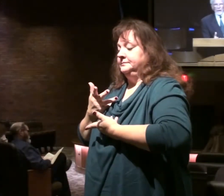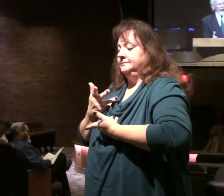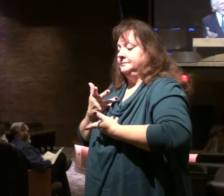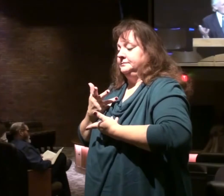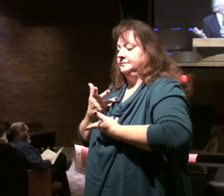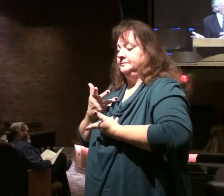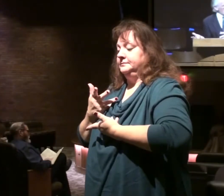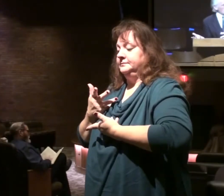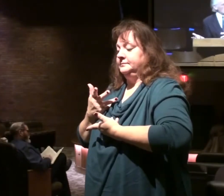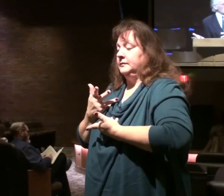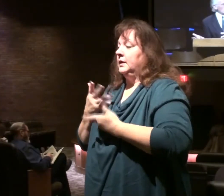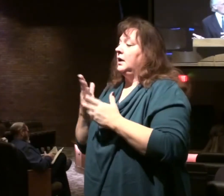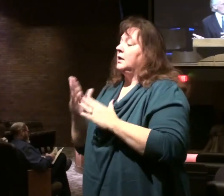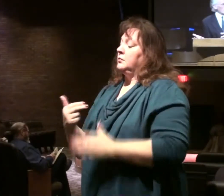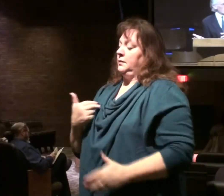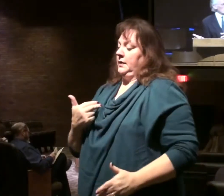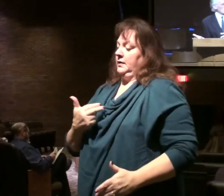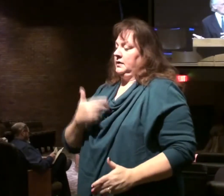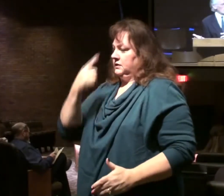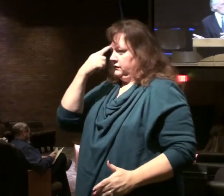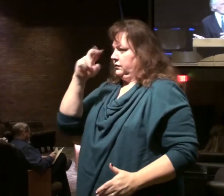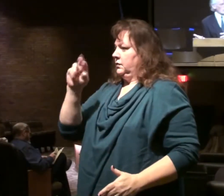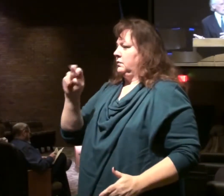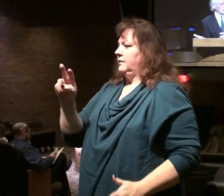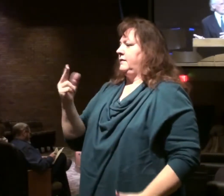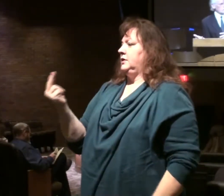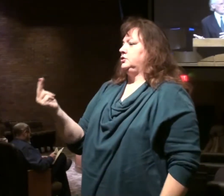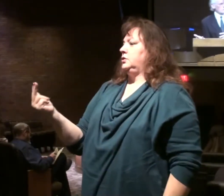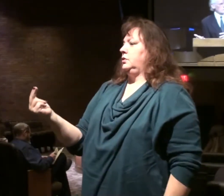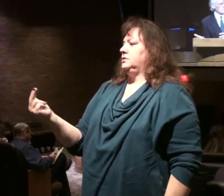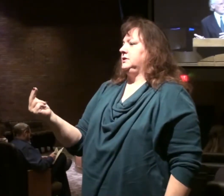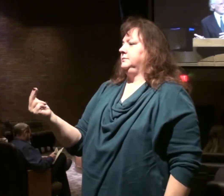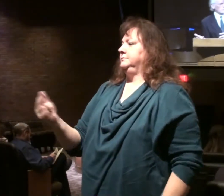that prepares us for Revelation chapter 13.